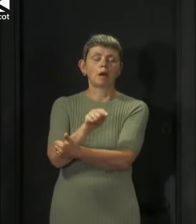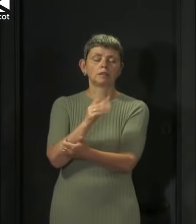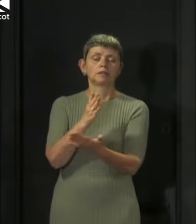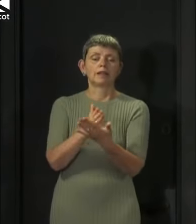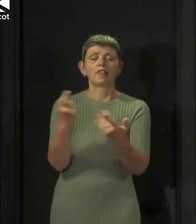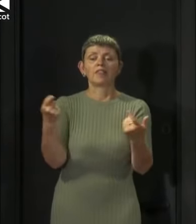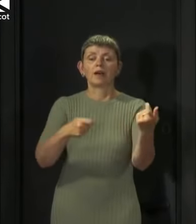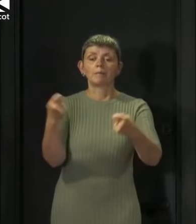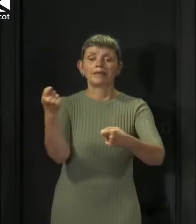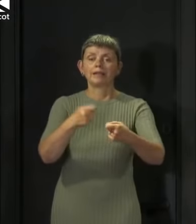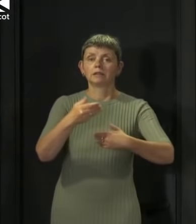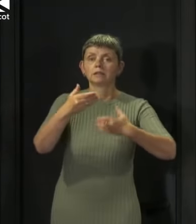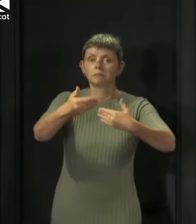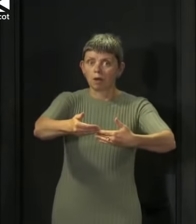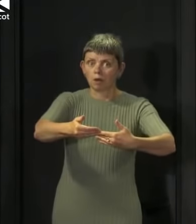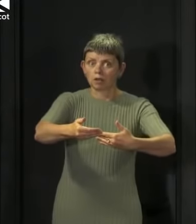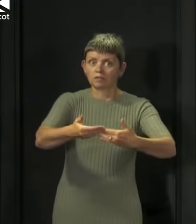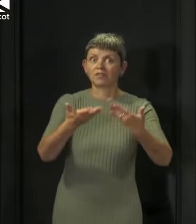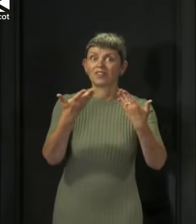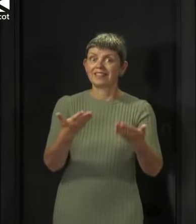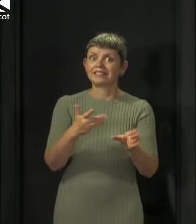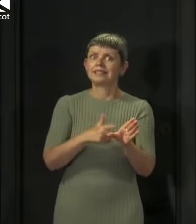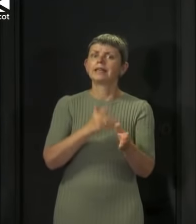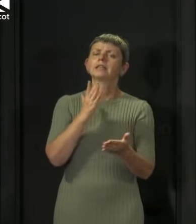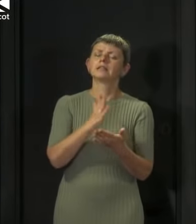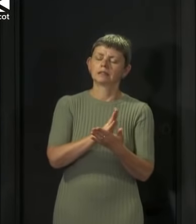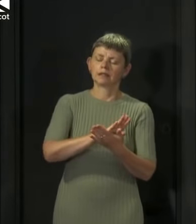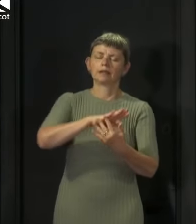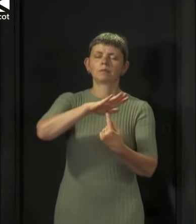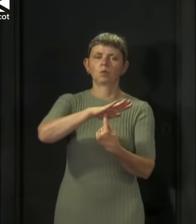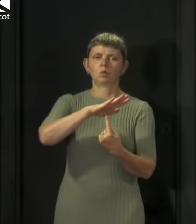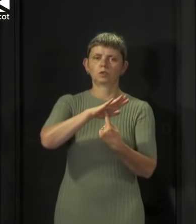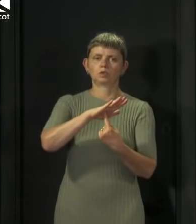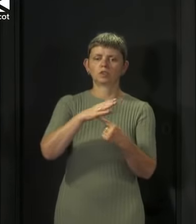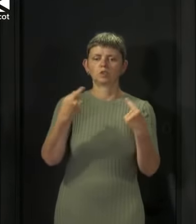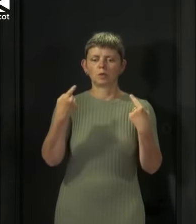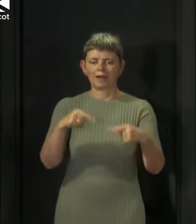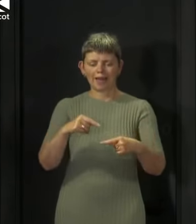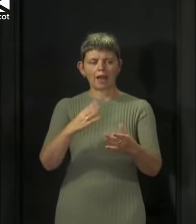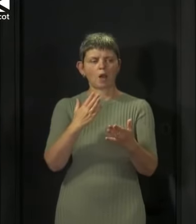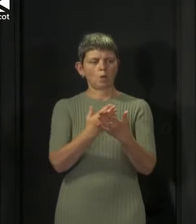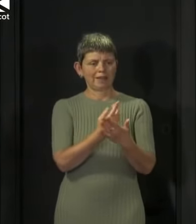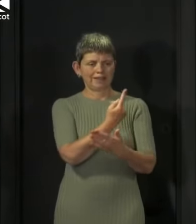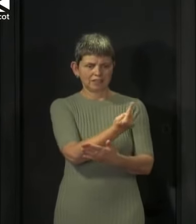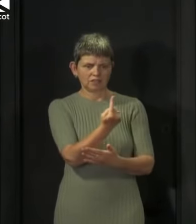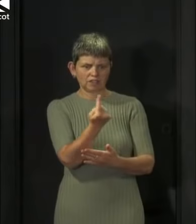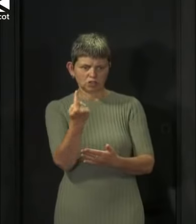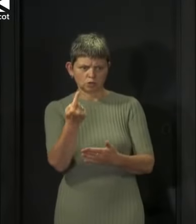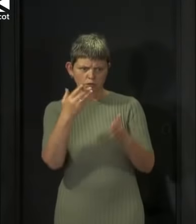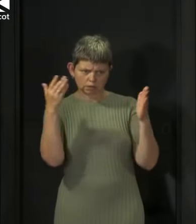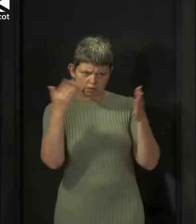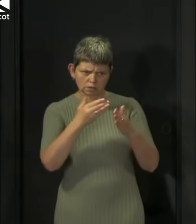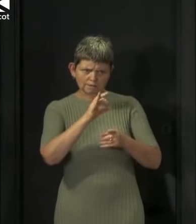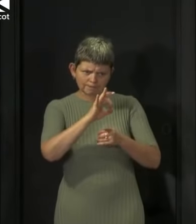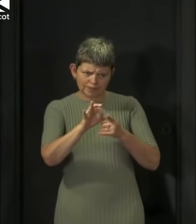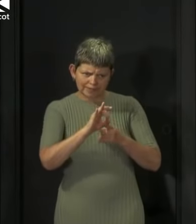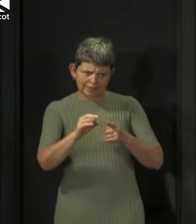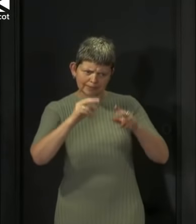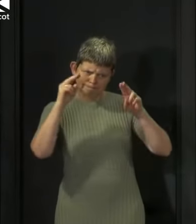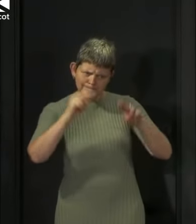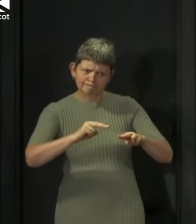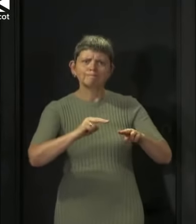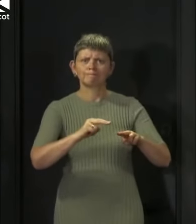part of this year's process, which is to allow individual concerns to be properly examined and addressed.